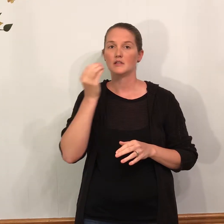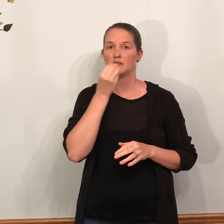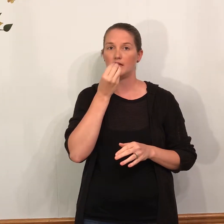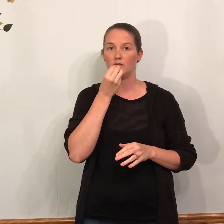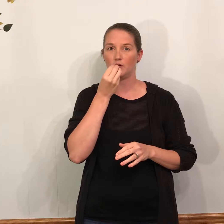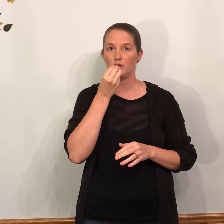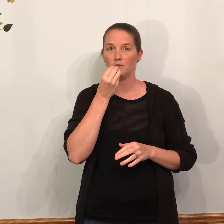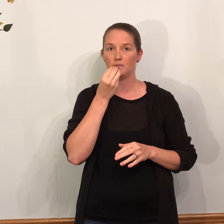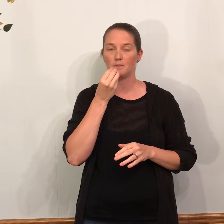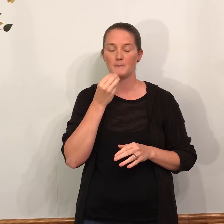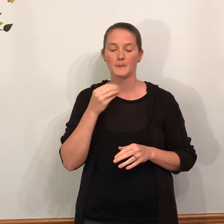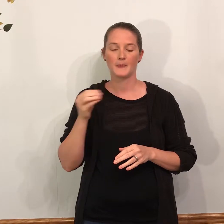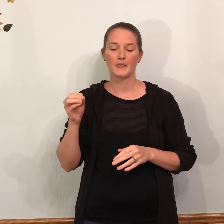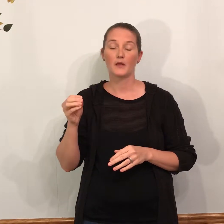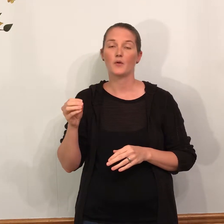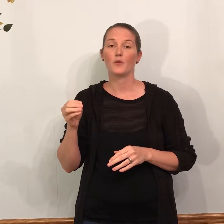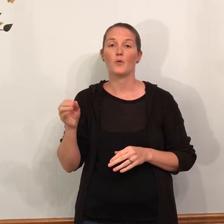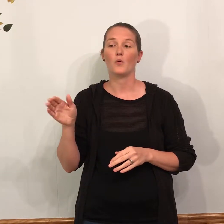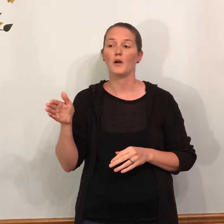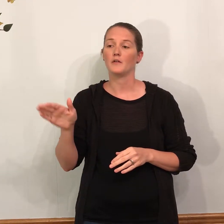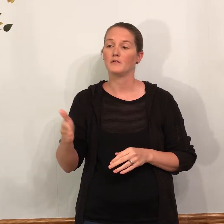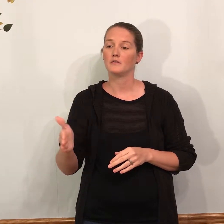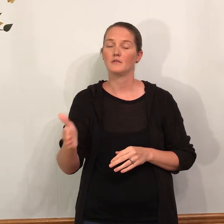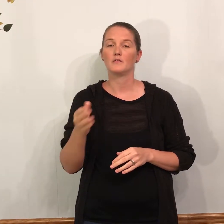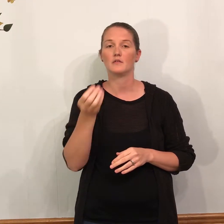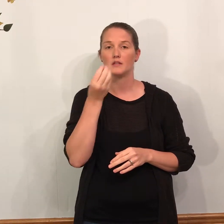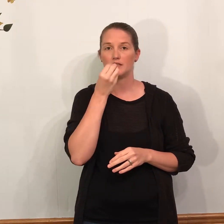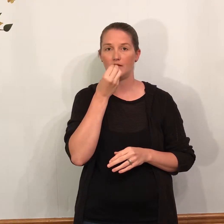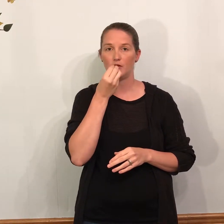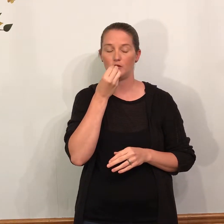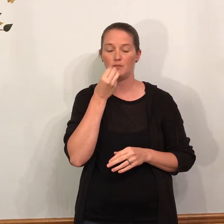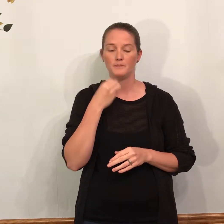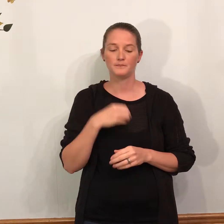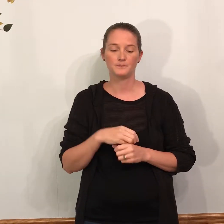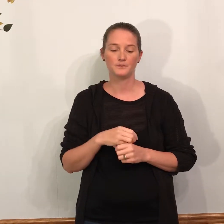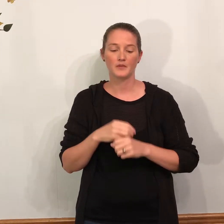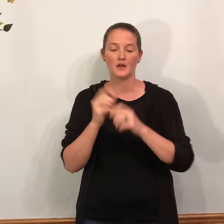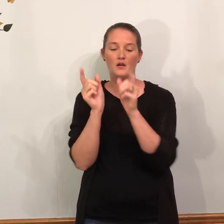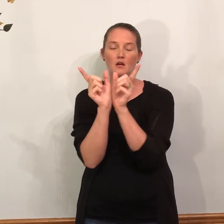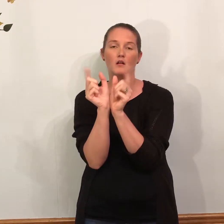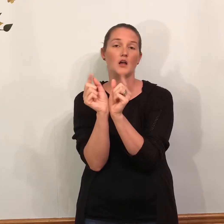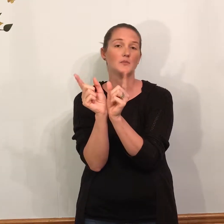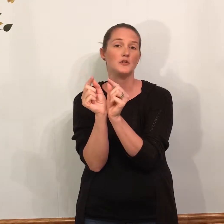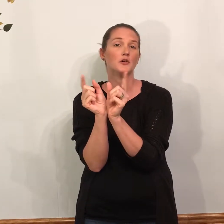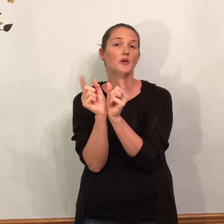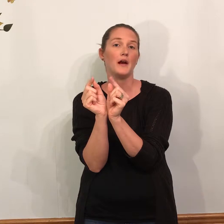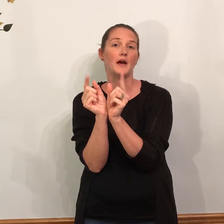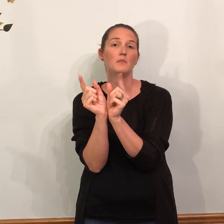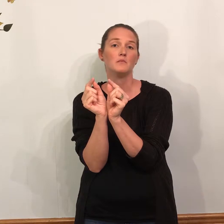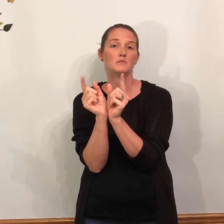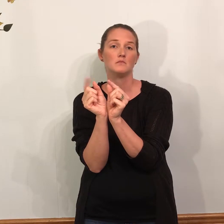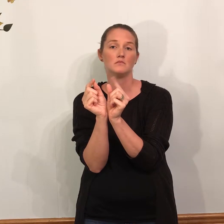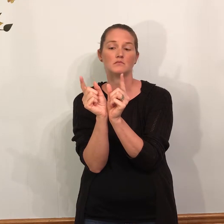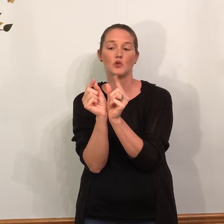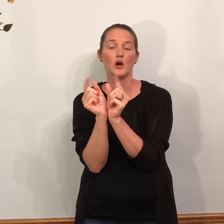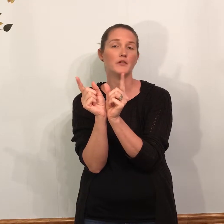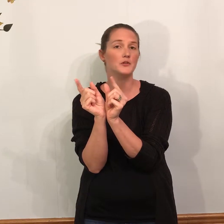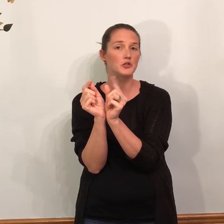Seafood. Or seafood. Lobster, crab, crawfish.